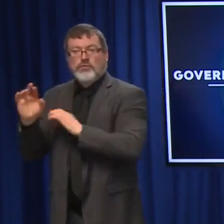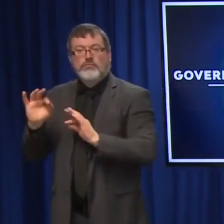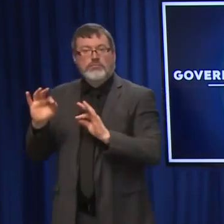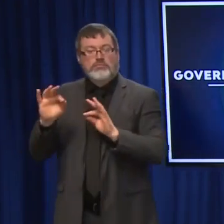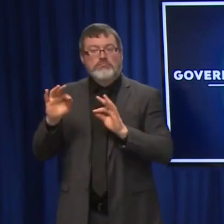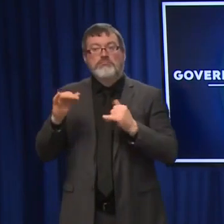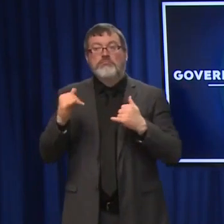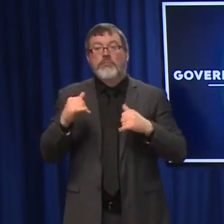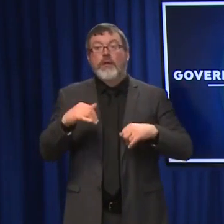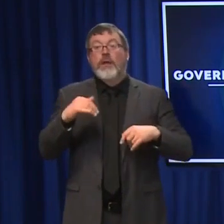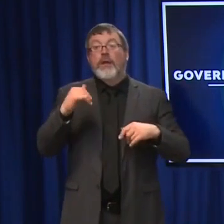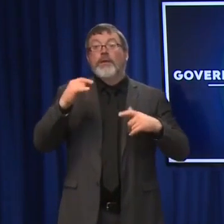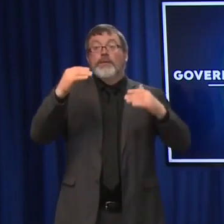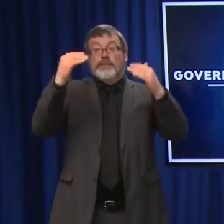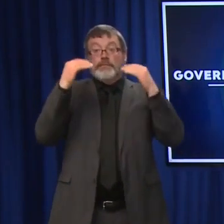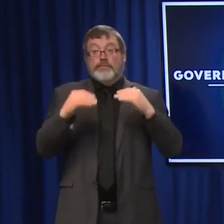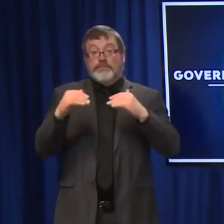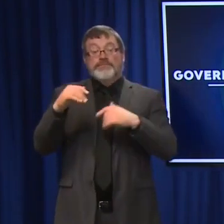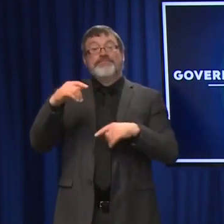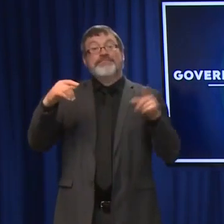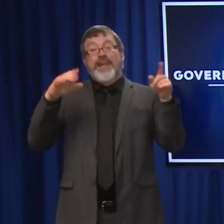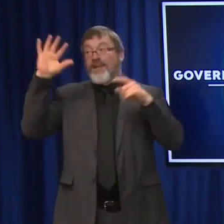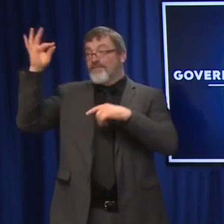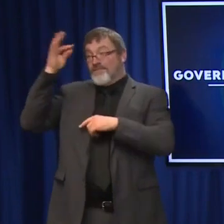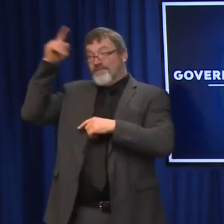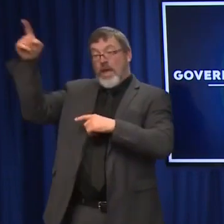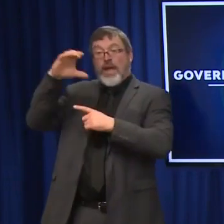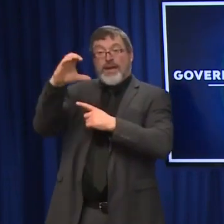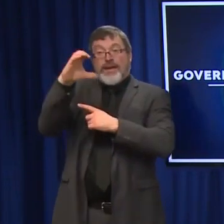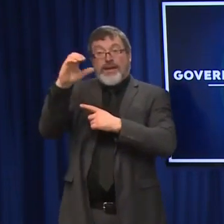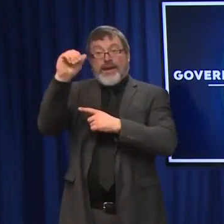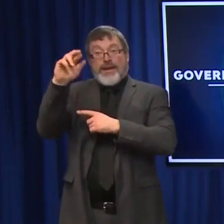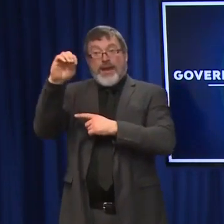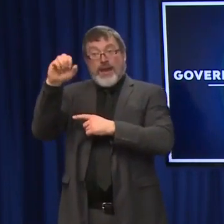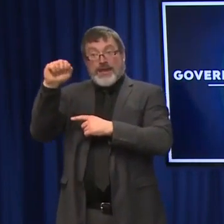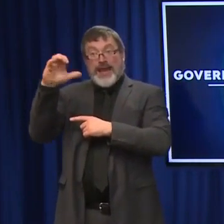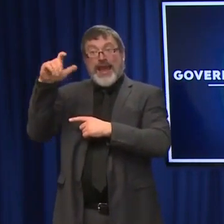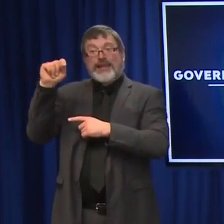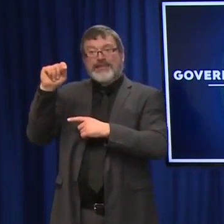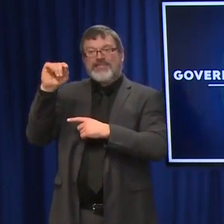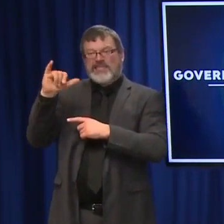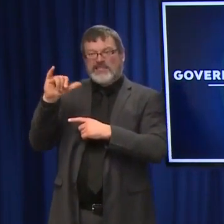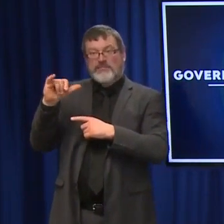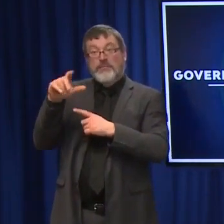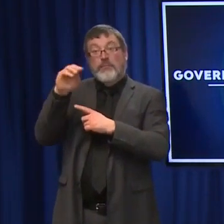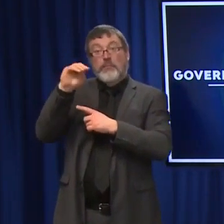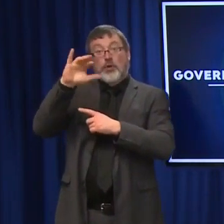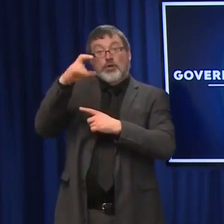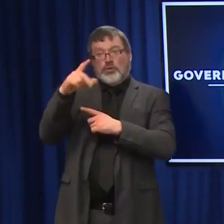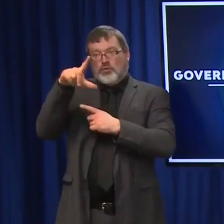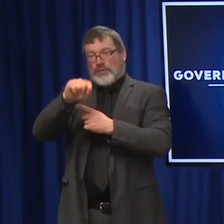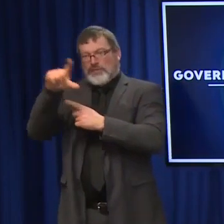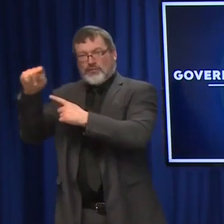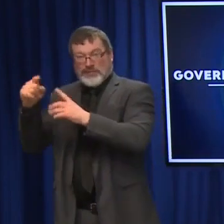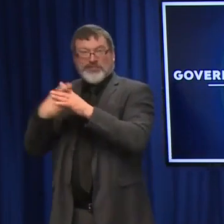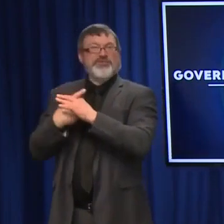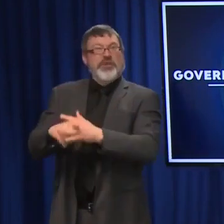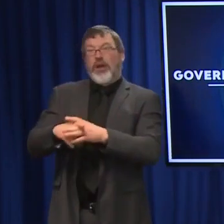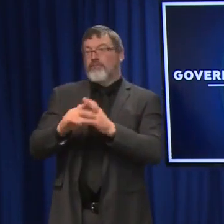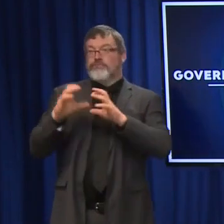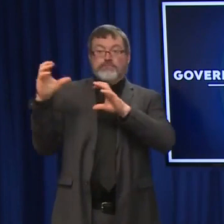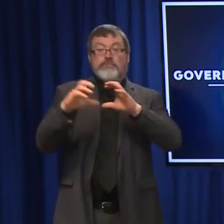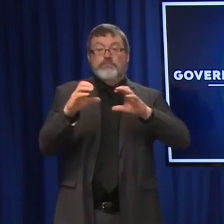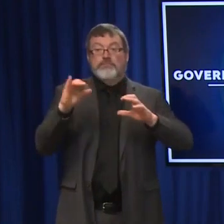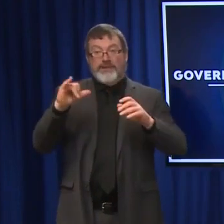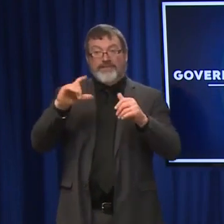the CARES Act. So, if you remember way back, back in March of 2020, one of the first things that Congress did, which was